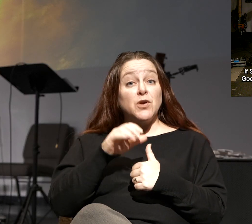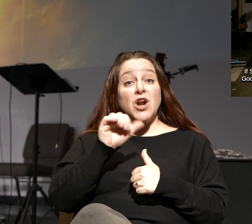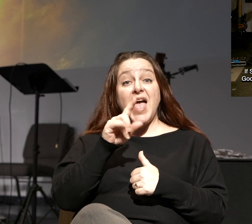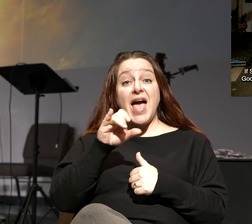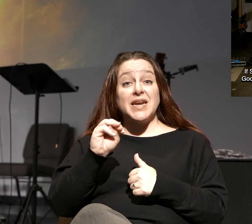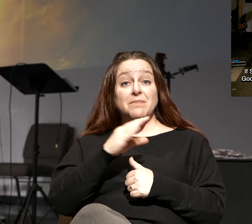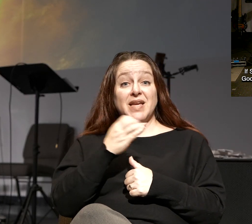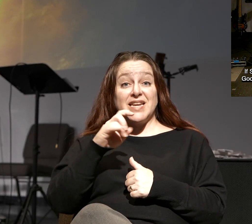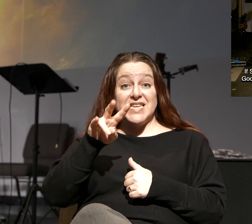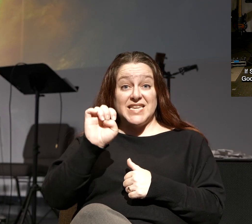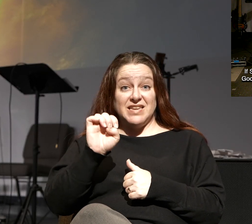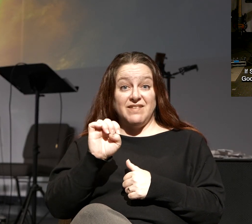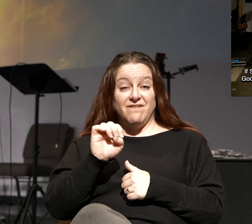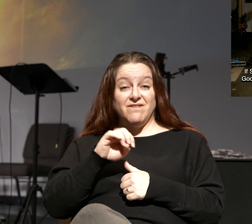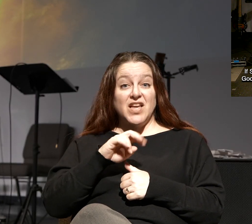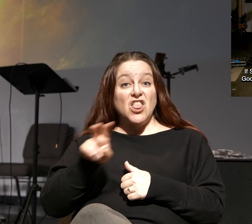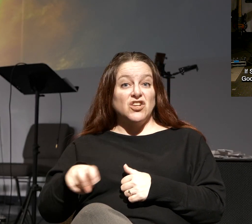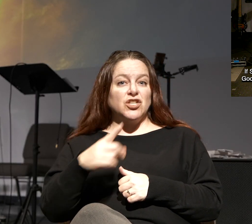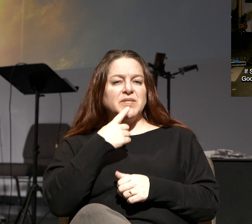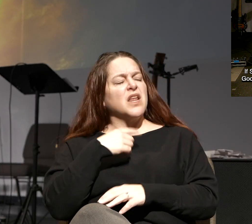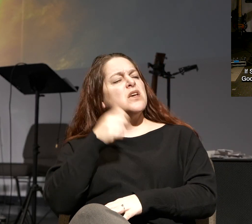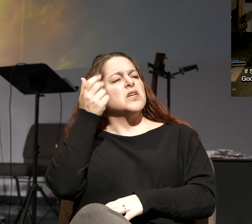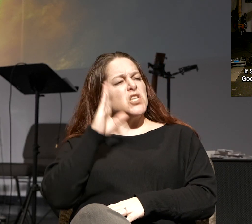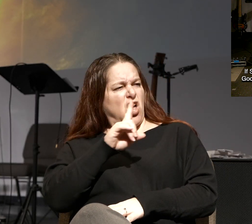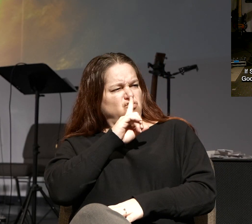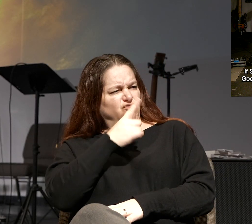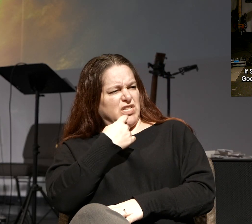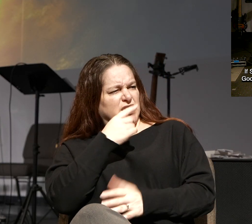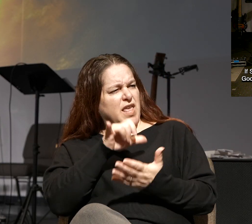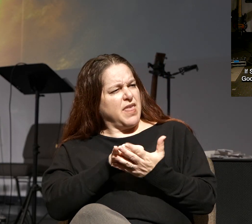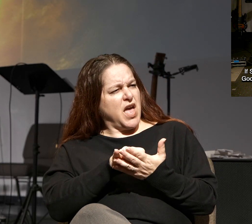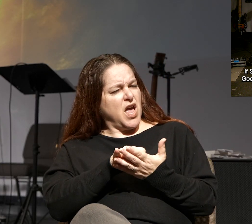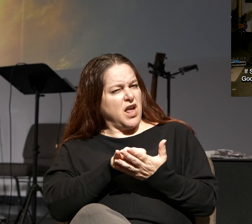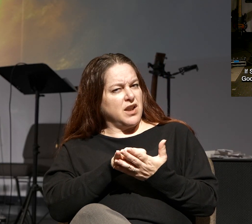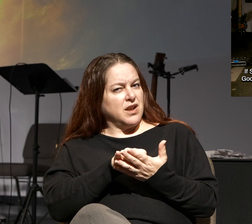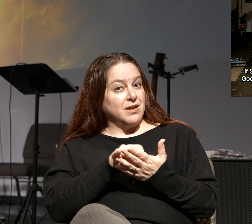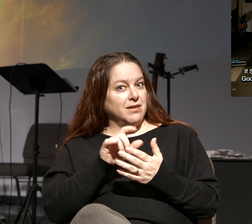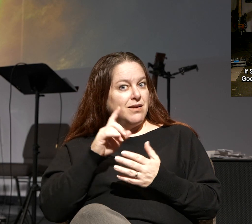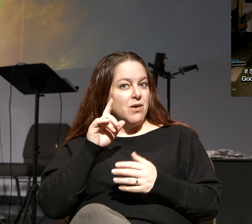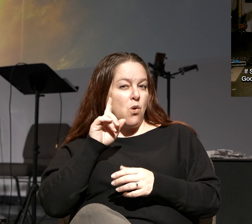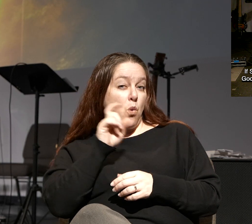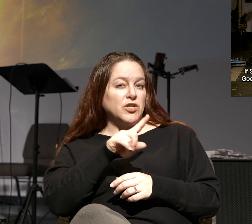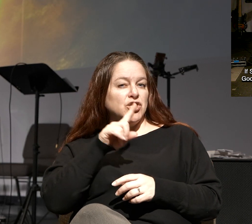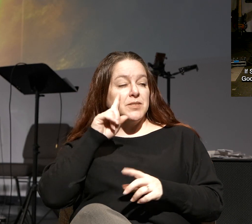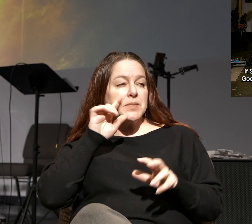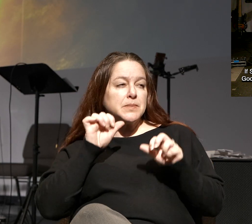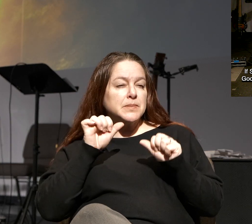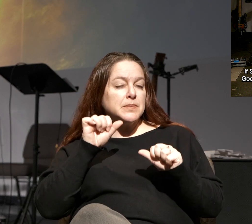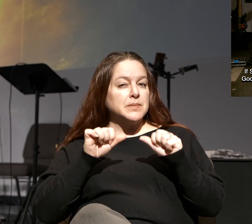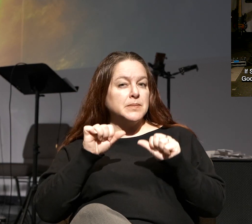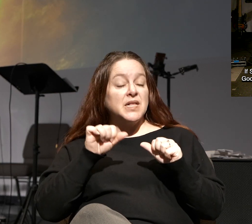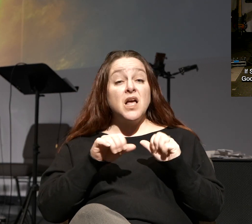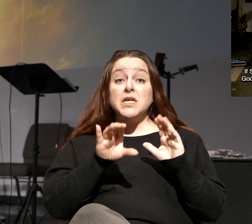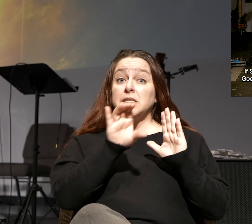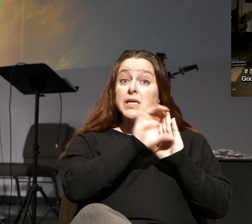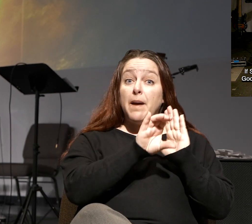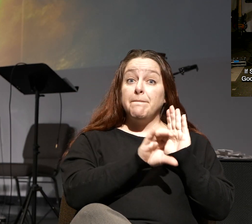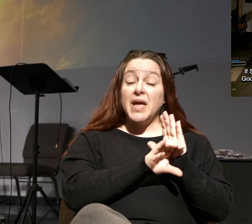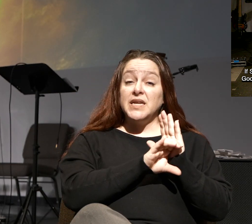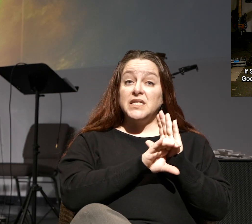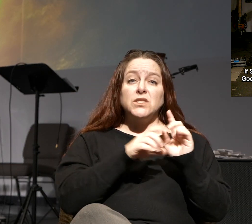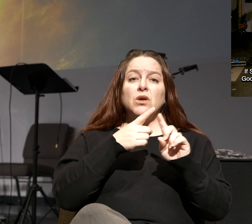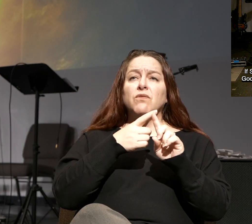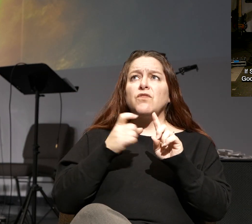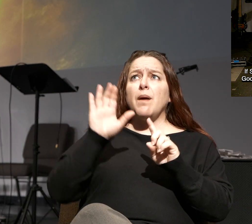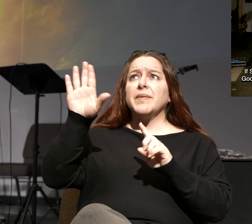said, did God really say that? So we start questioning his commandments. And so that's where I get that idea that if you think… See, his commandments come to us